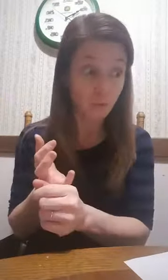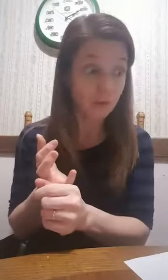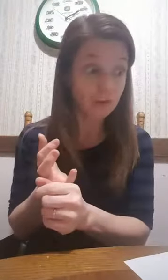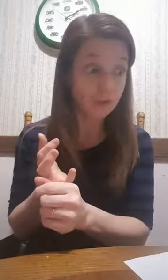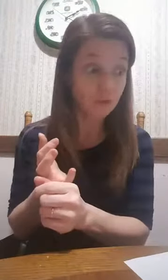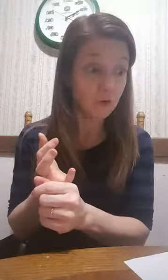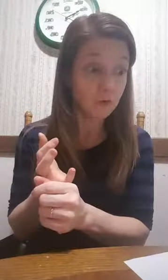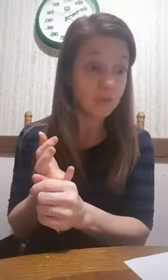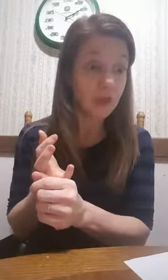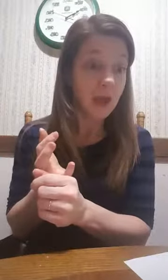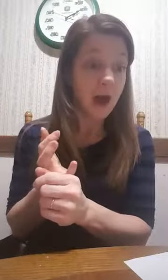quality in your room.